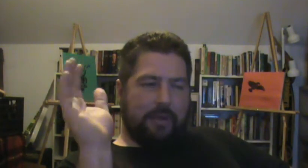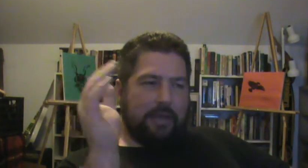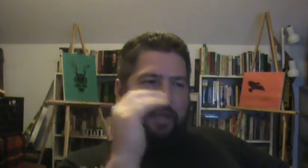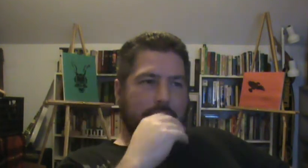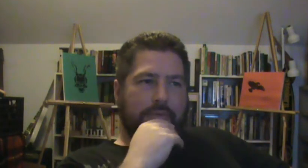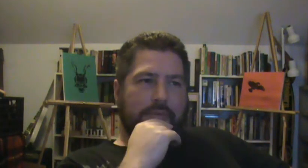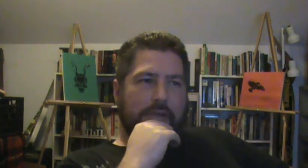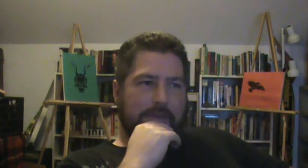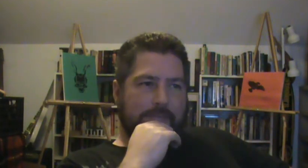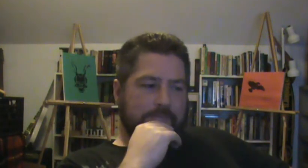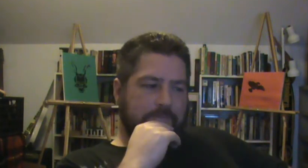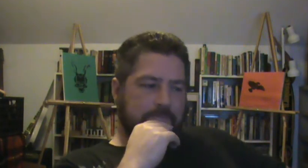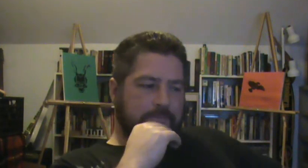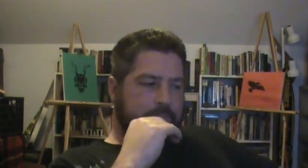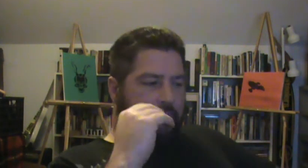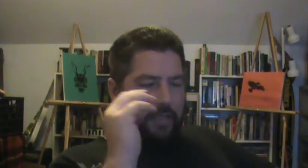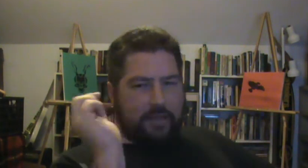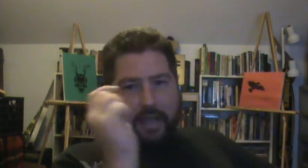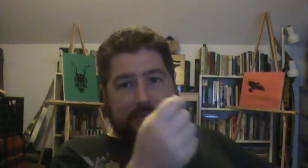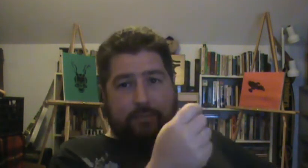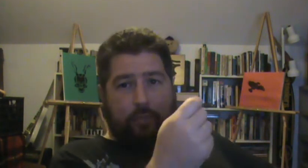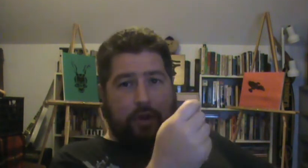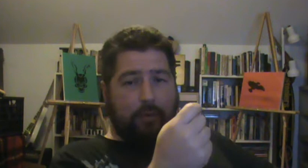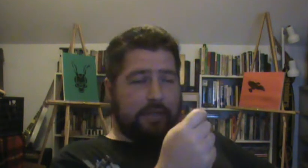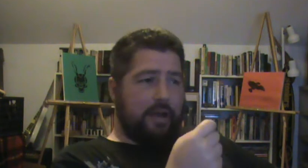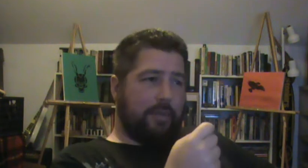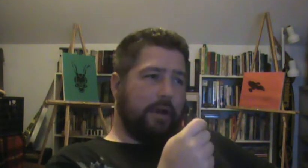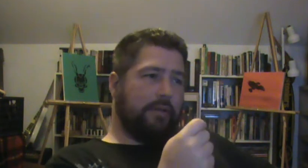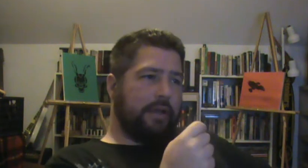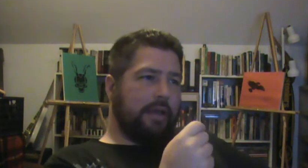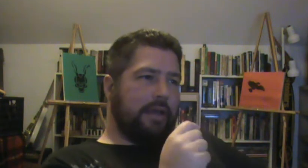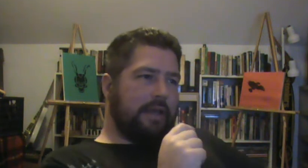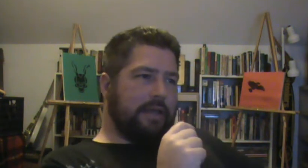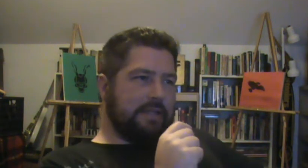many people. The next one I want to talk about is